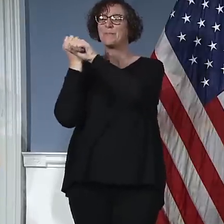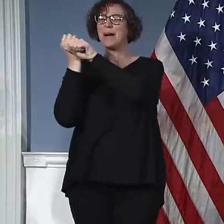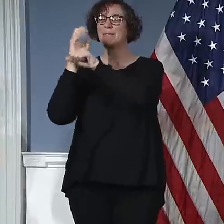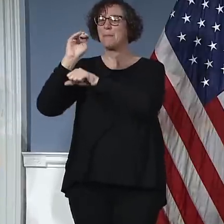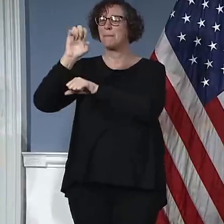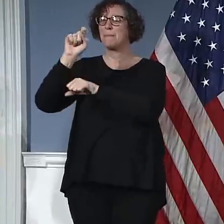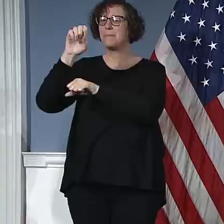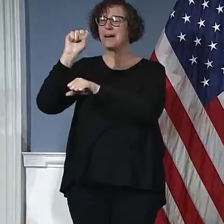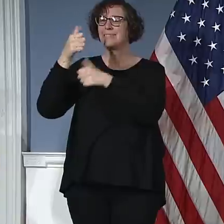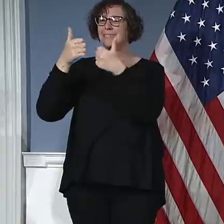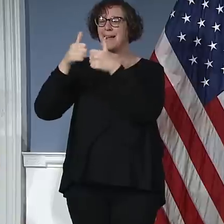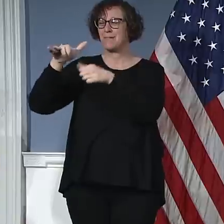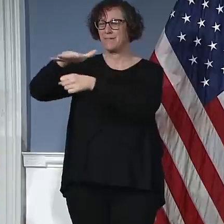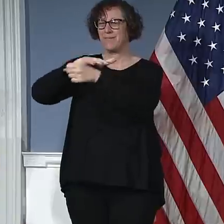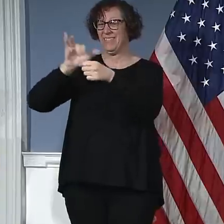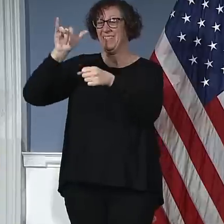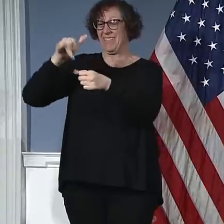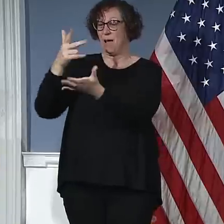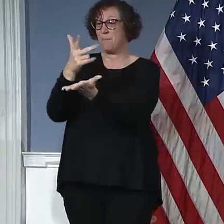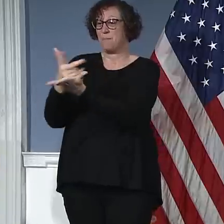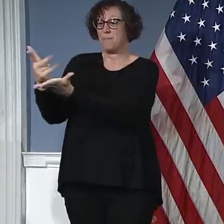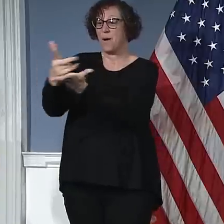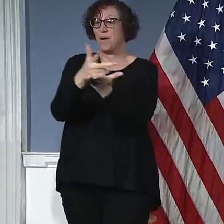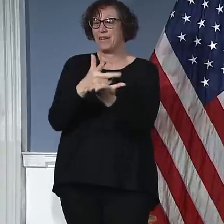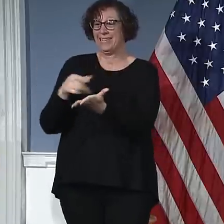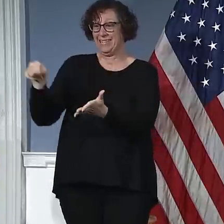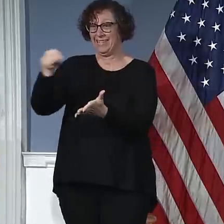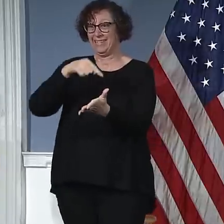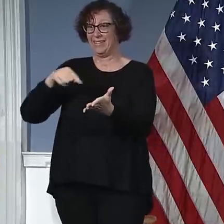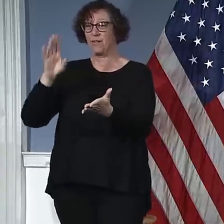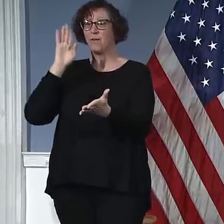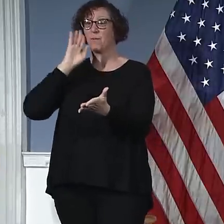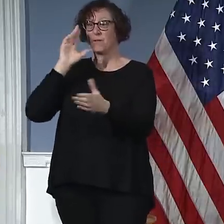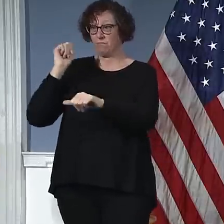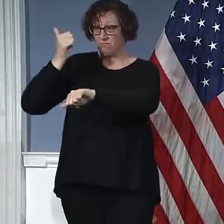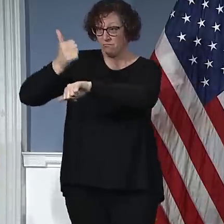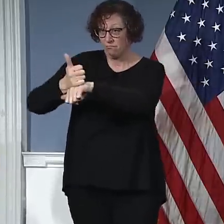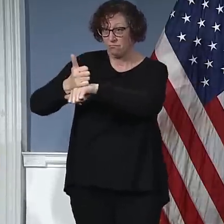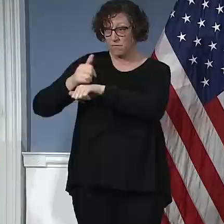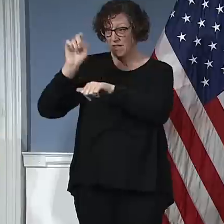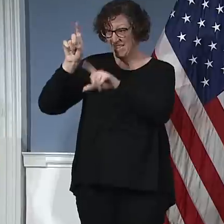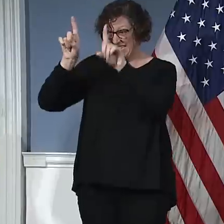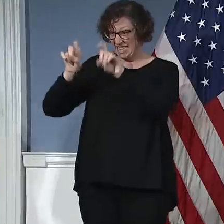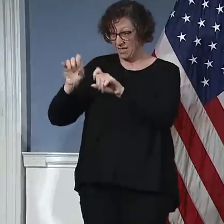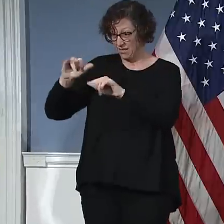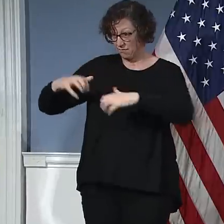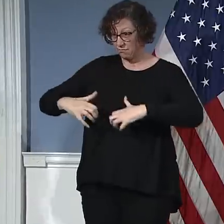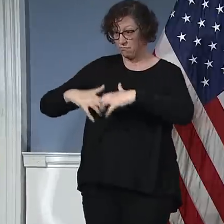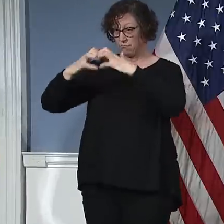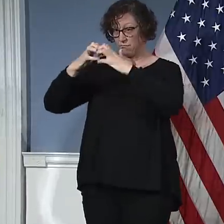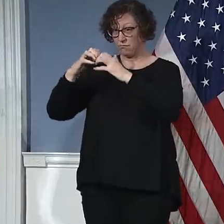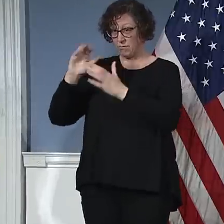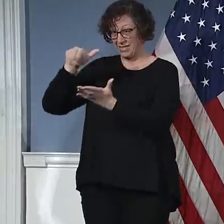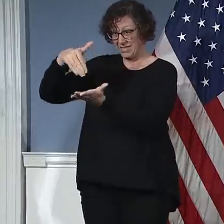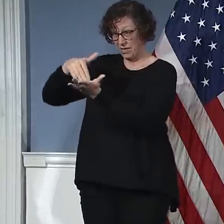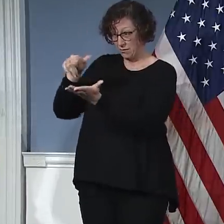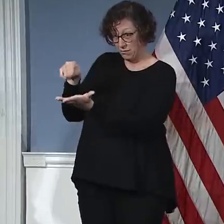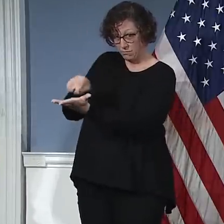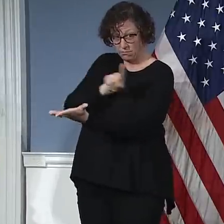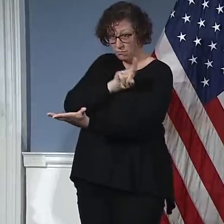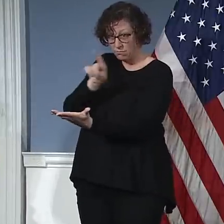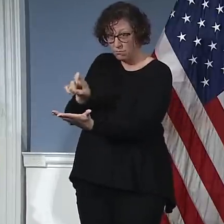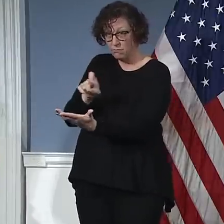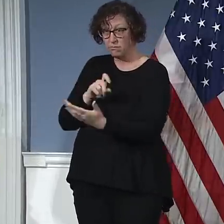OK, I'll start in our emergency management commissioner. Deanne Criswell will jump in. Look, this is Katie, obviously ever